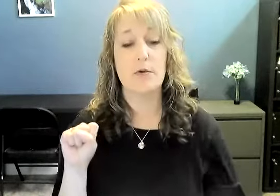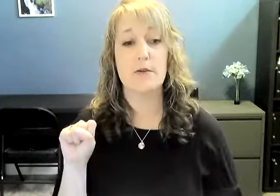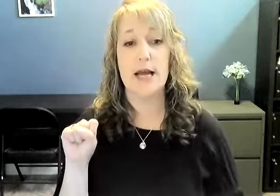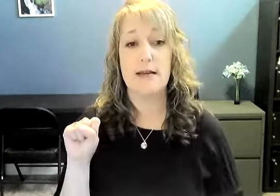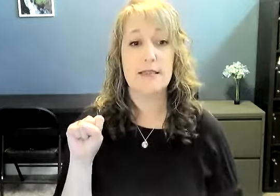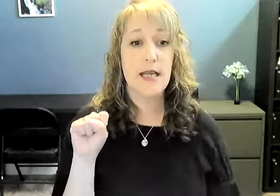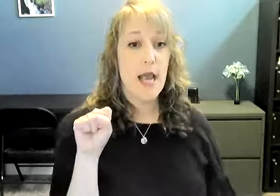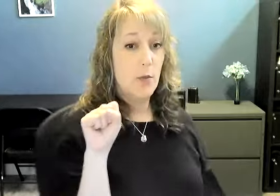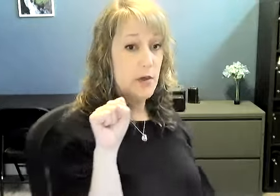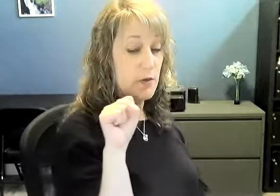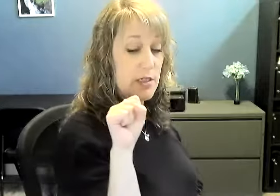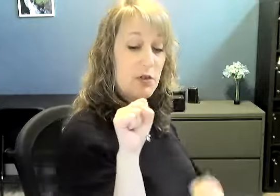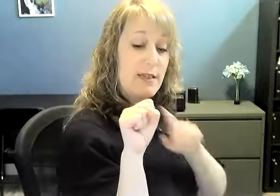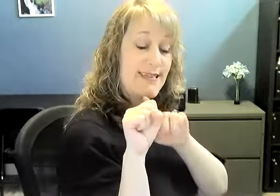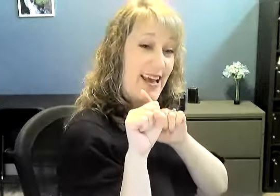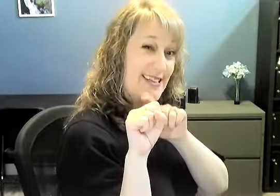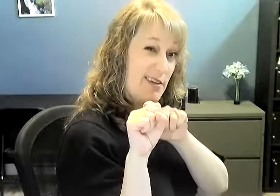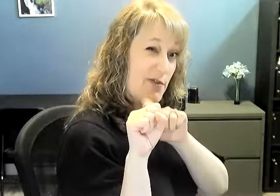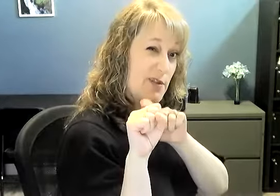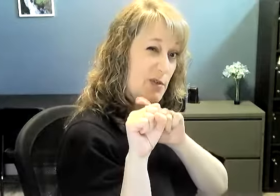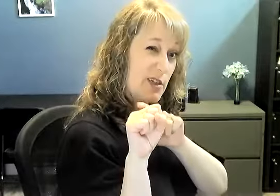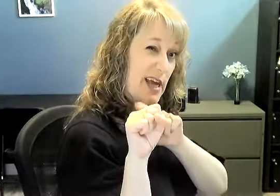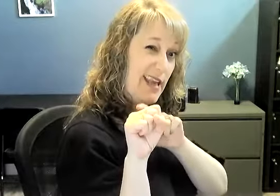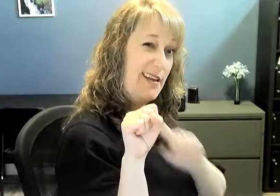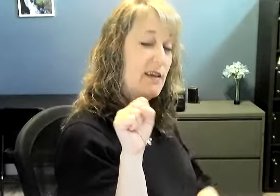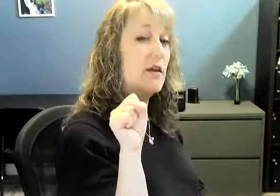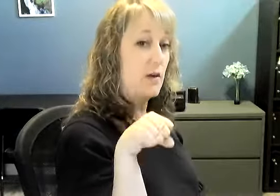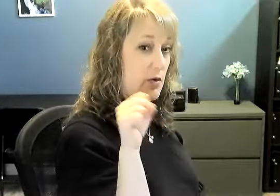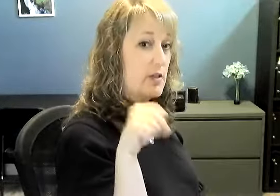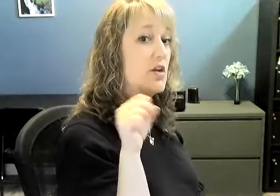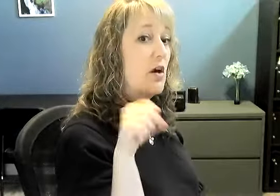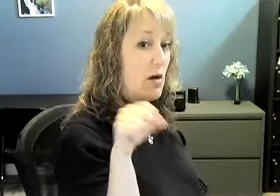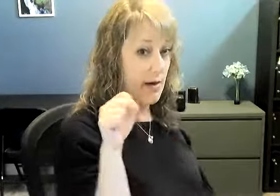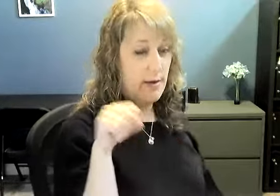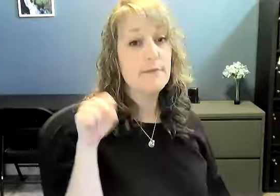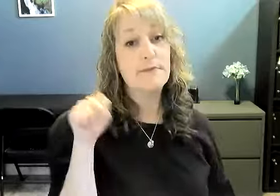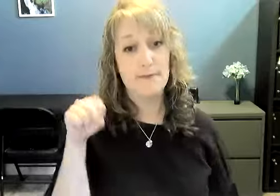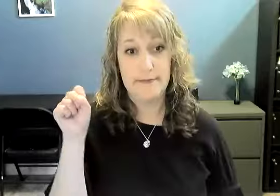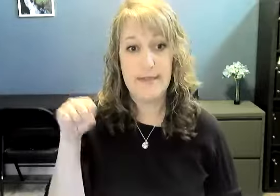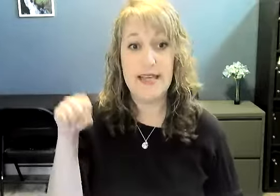elbow relaxed. And what you're going to do is, as if this were your head, you're going to nod yes.